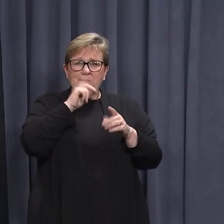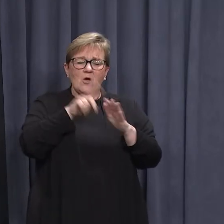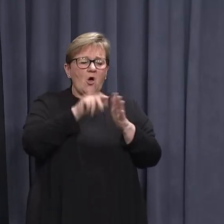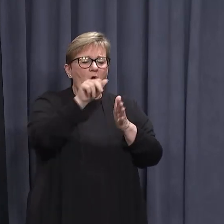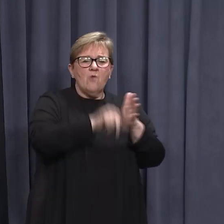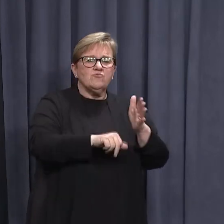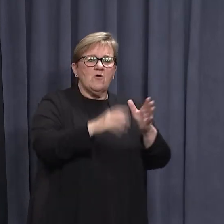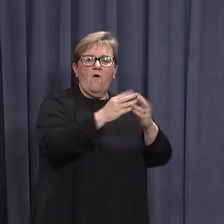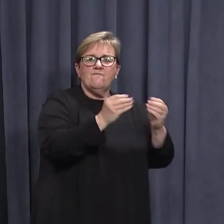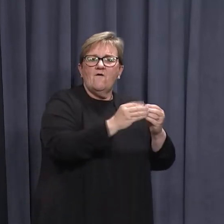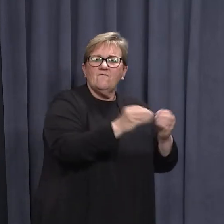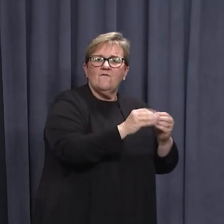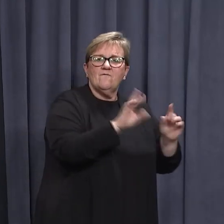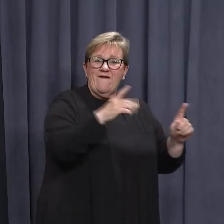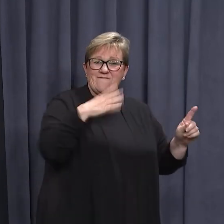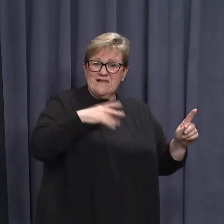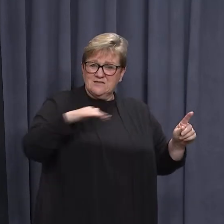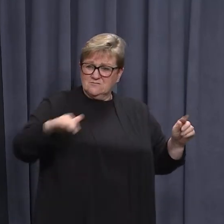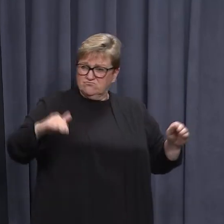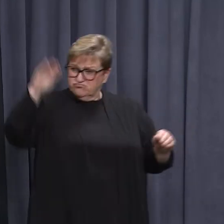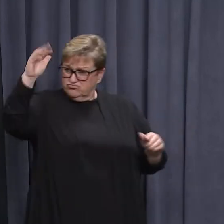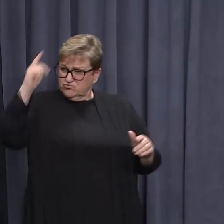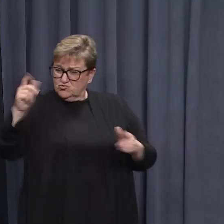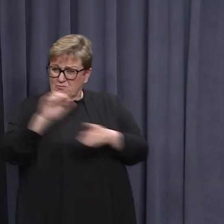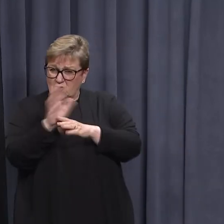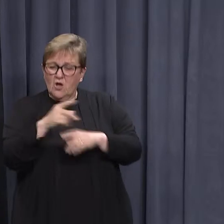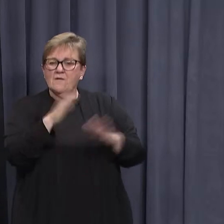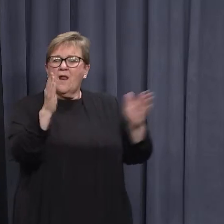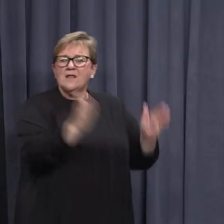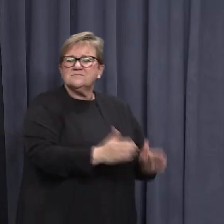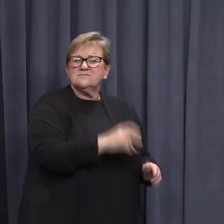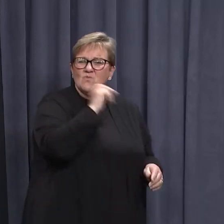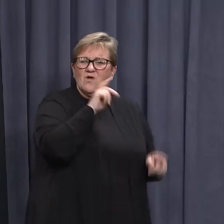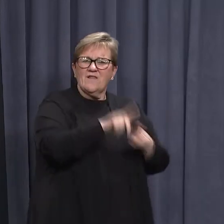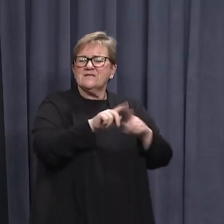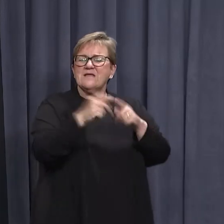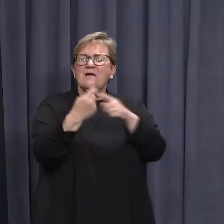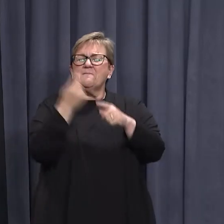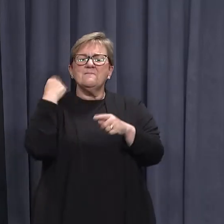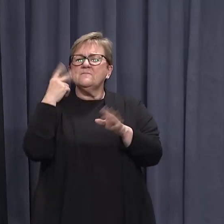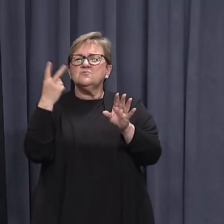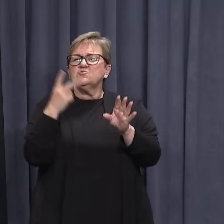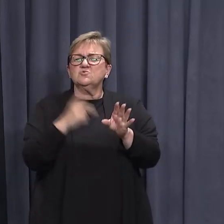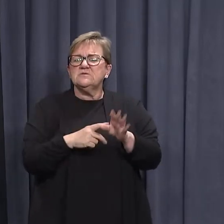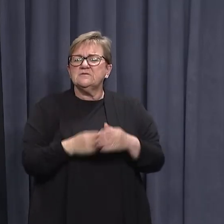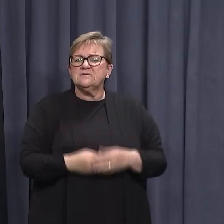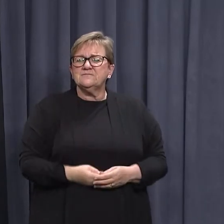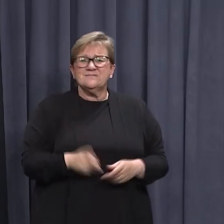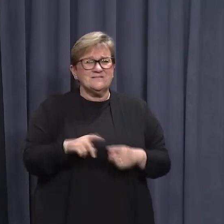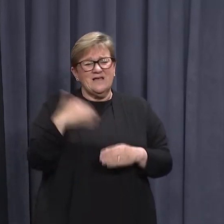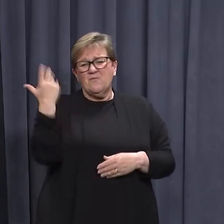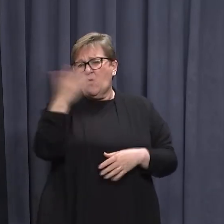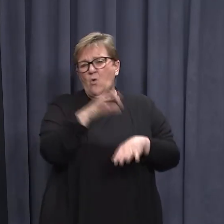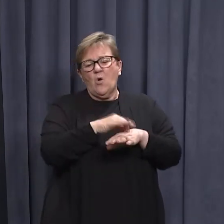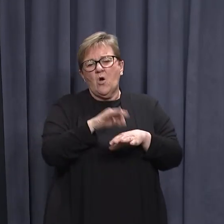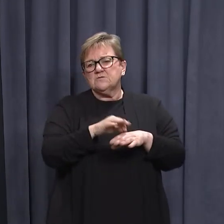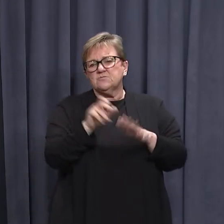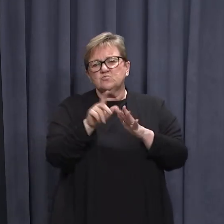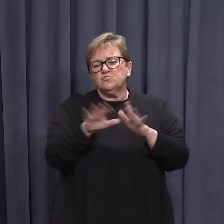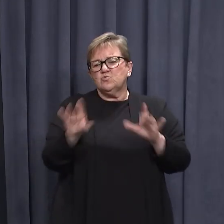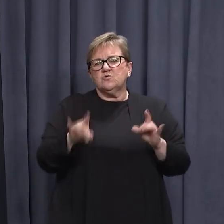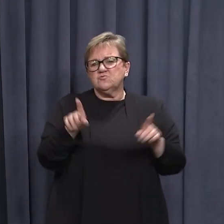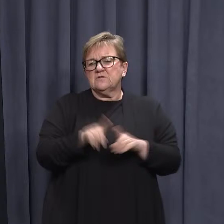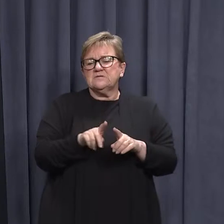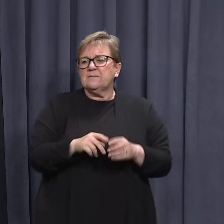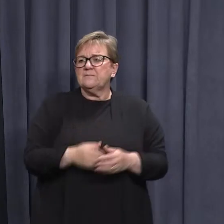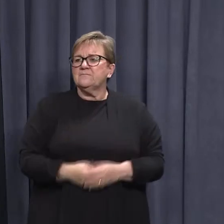some elective surgery, as required, because that's what the system has done over the course of the last two years. That's what every hospital system around Australia